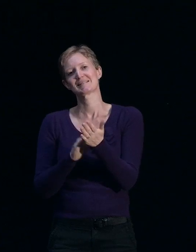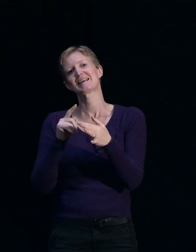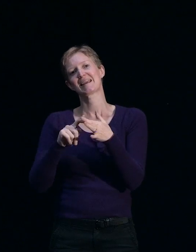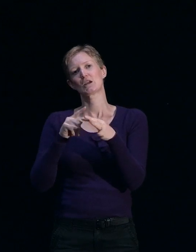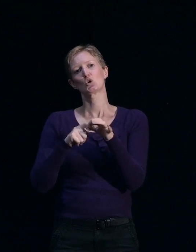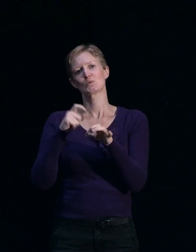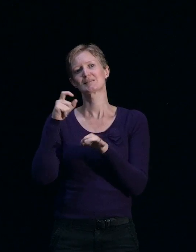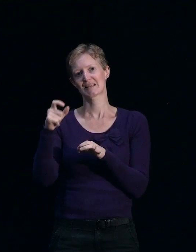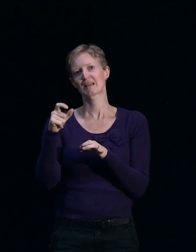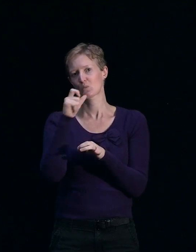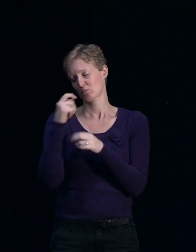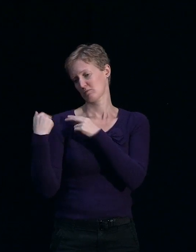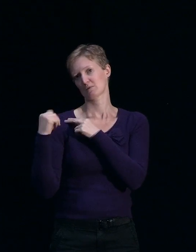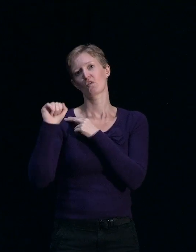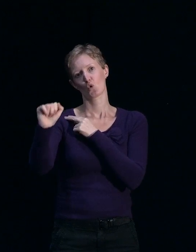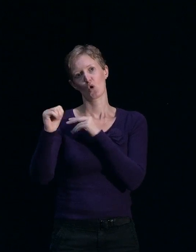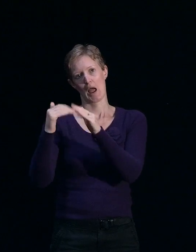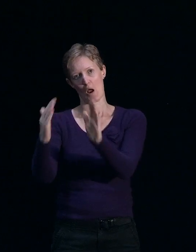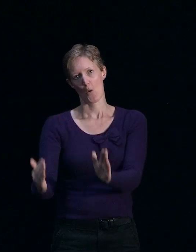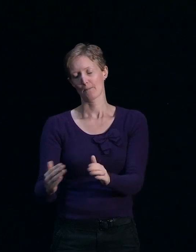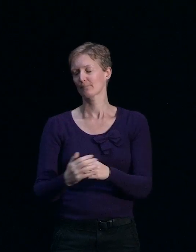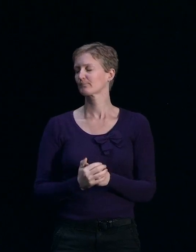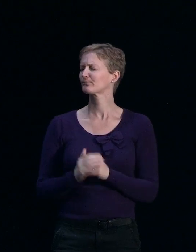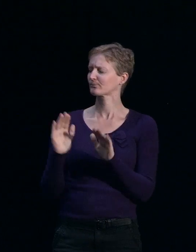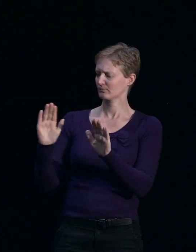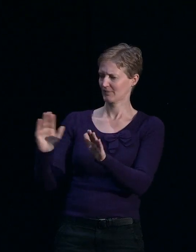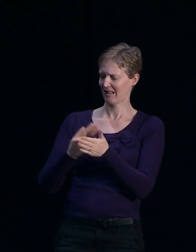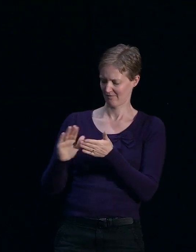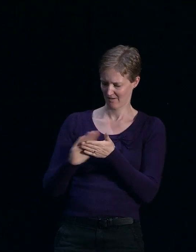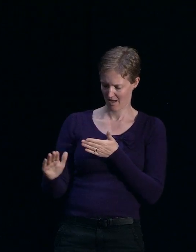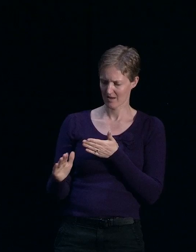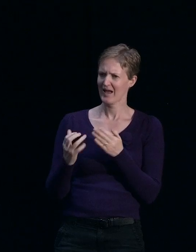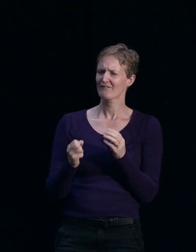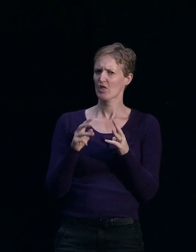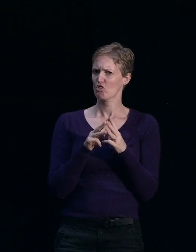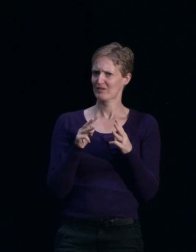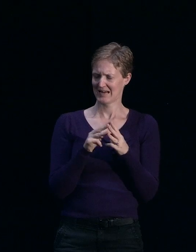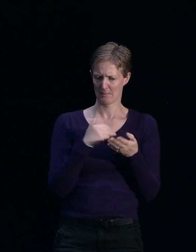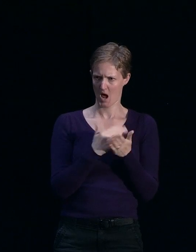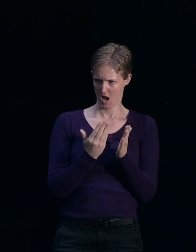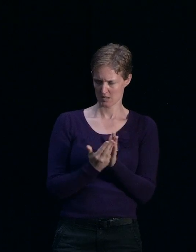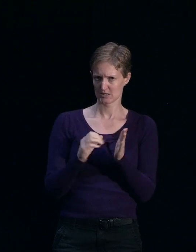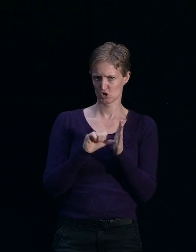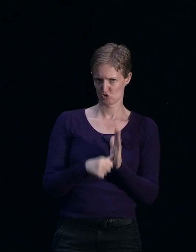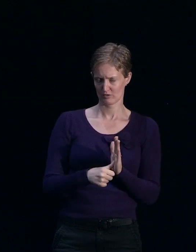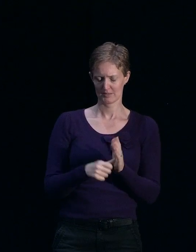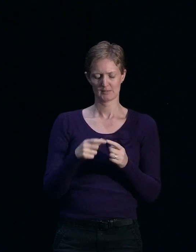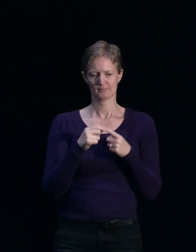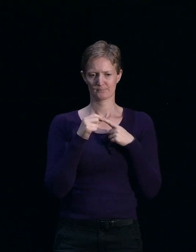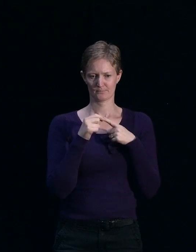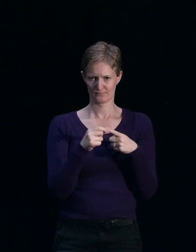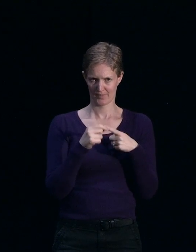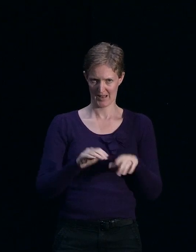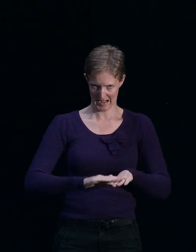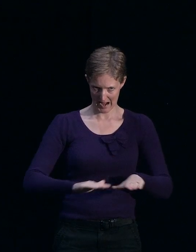repairing your damage. Okay, so if I get this right, so there's three components to insurance. There's a component